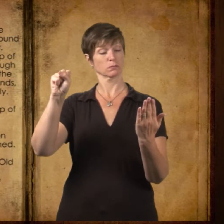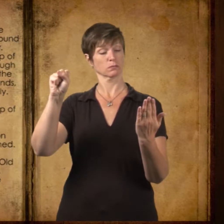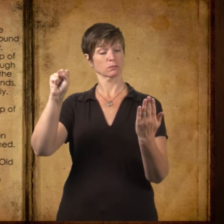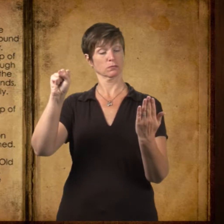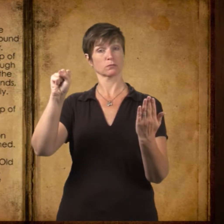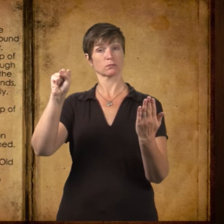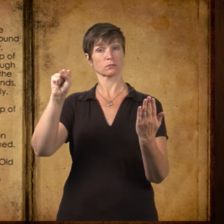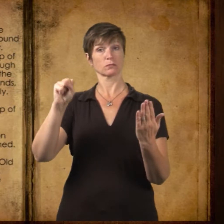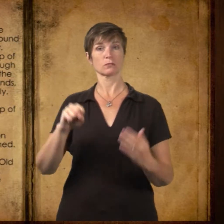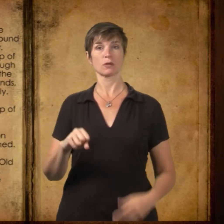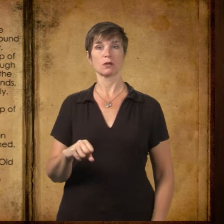Jones!